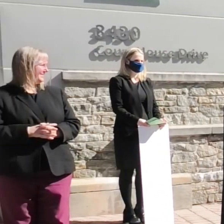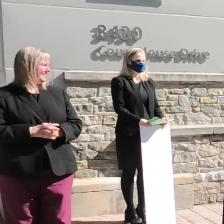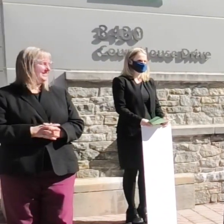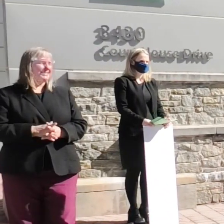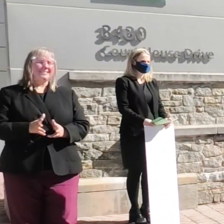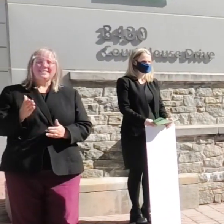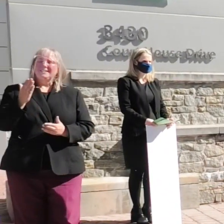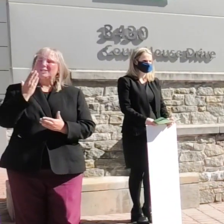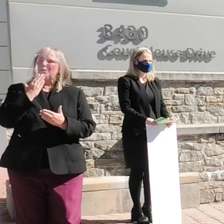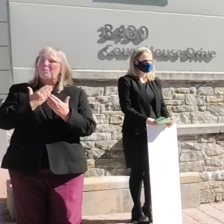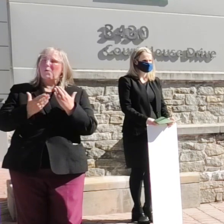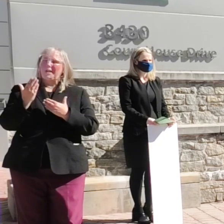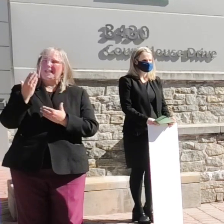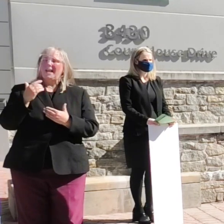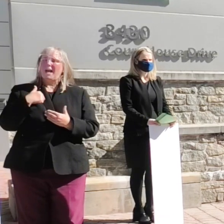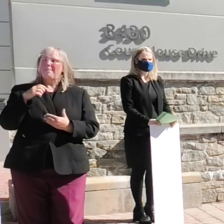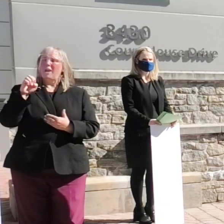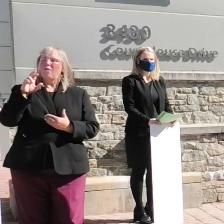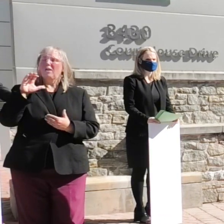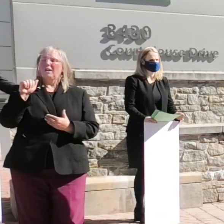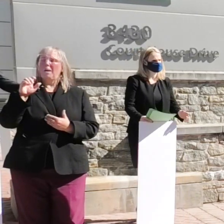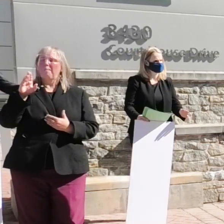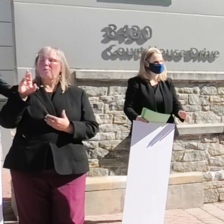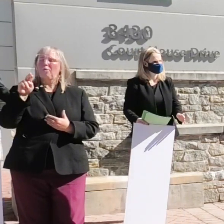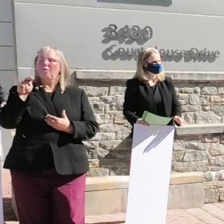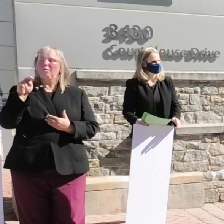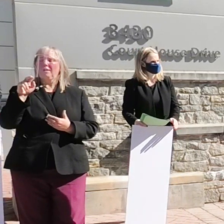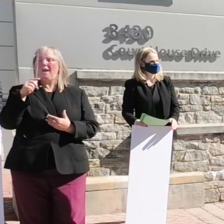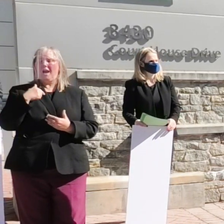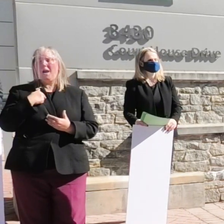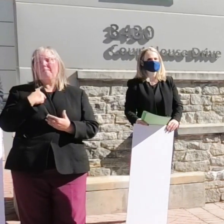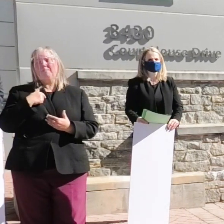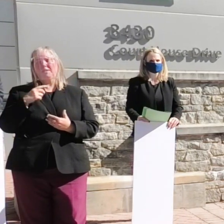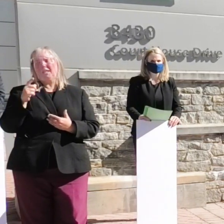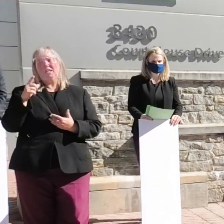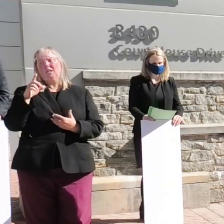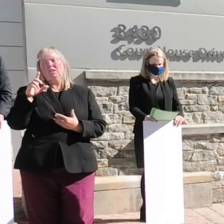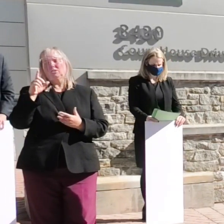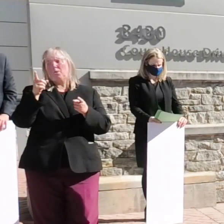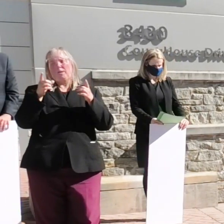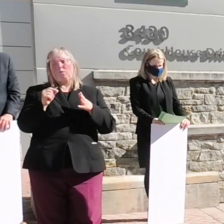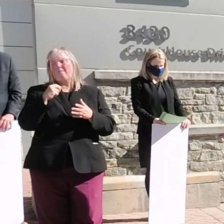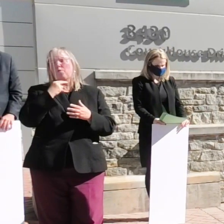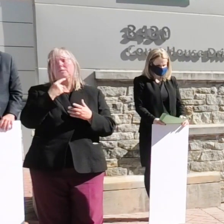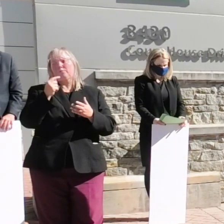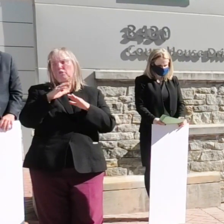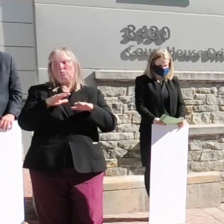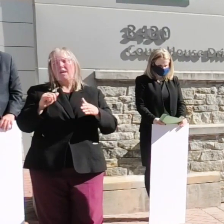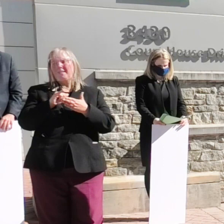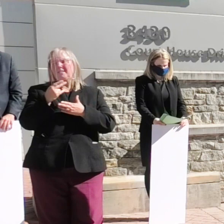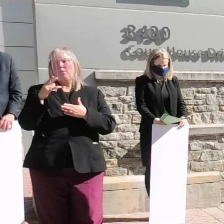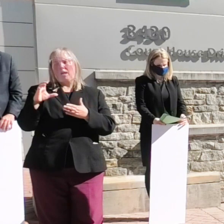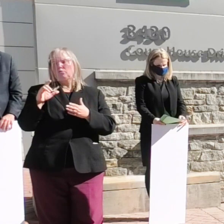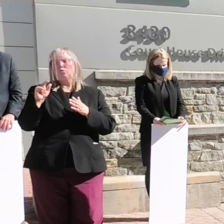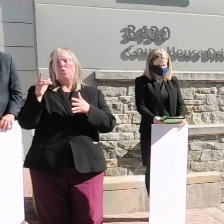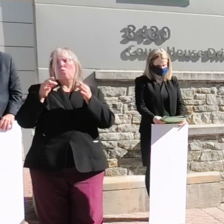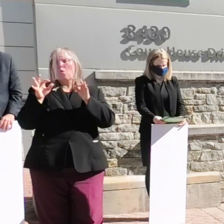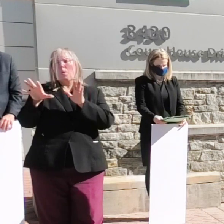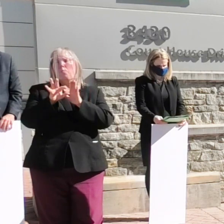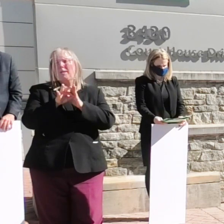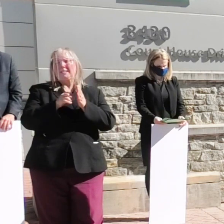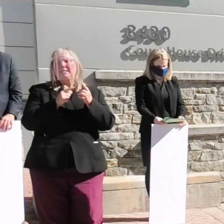good morning i'm erica burn i'm the director of voices for children which is the howard county's court-appointed special advocate